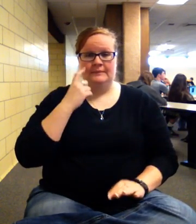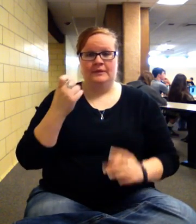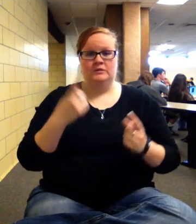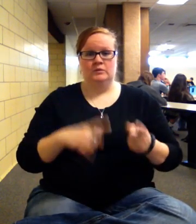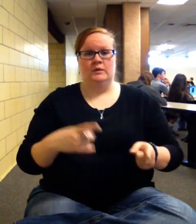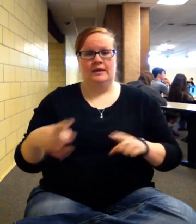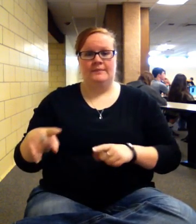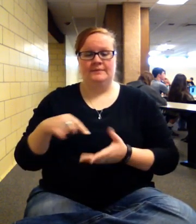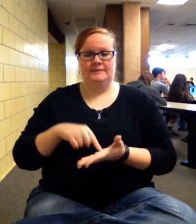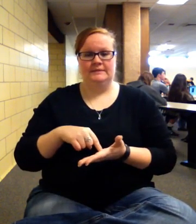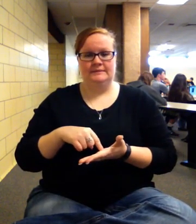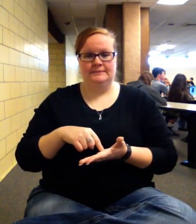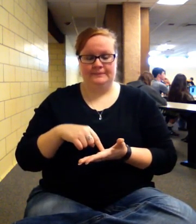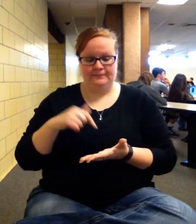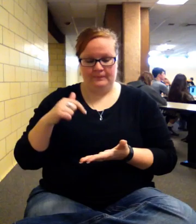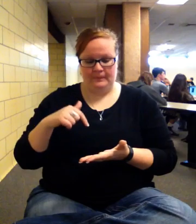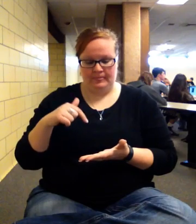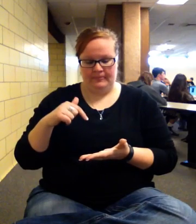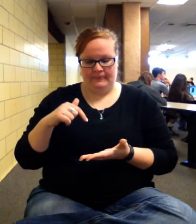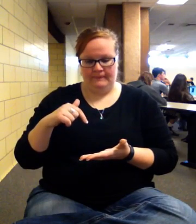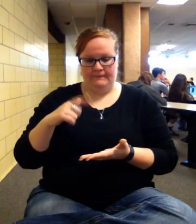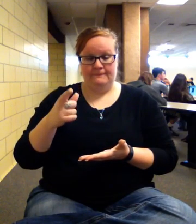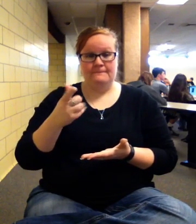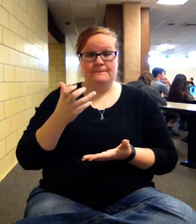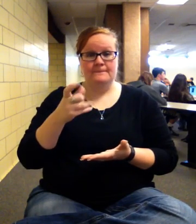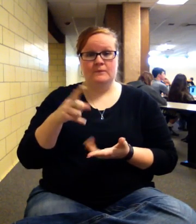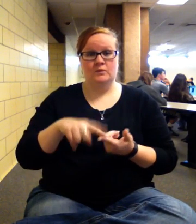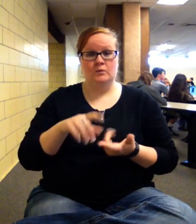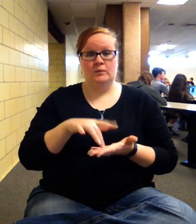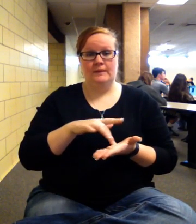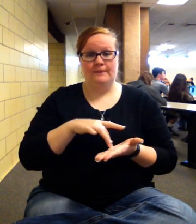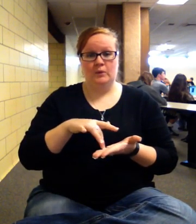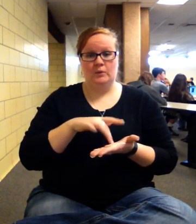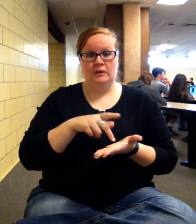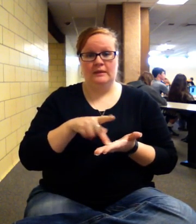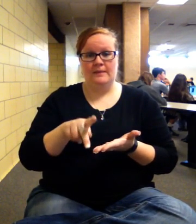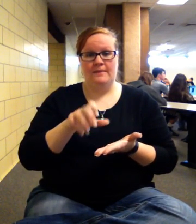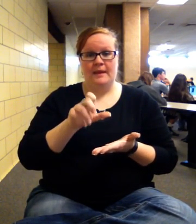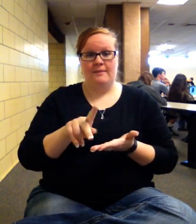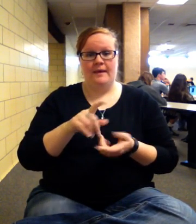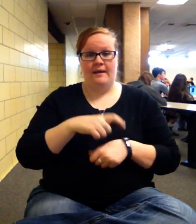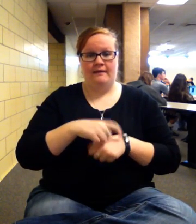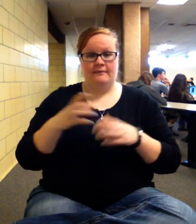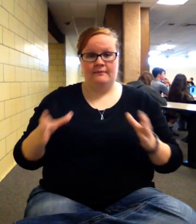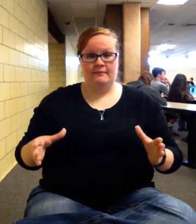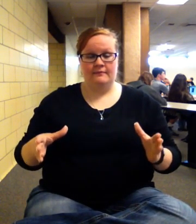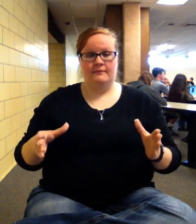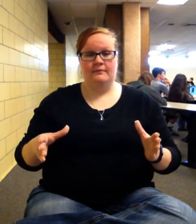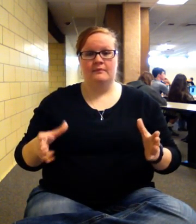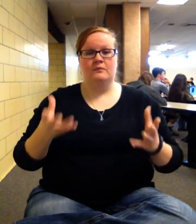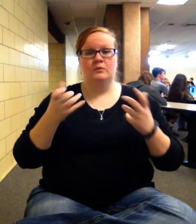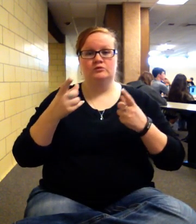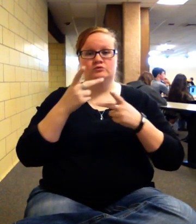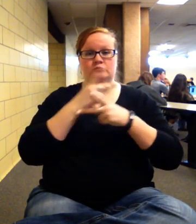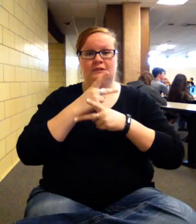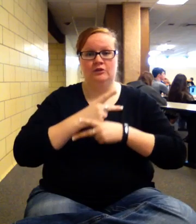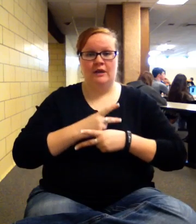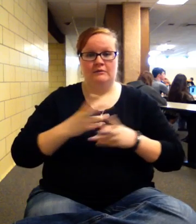is they're saying that they want you to compute, then, the payback period. They want you to figure out if you can accept or reject it.